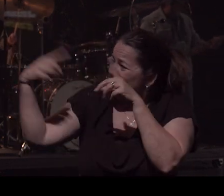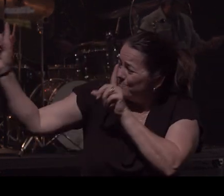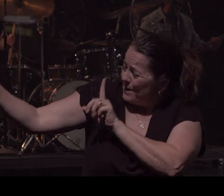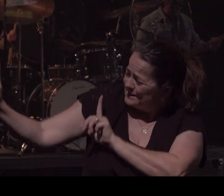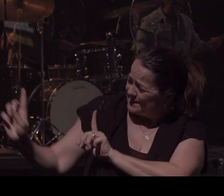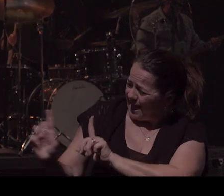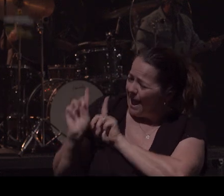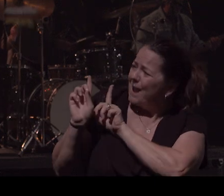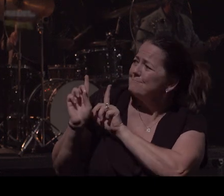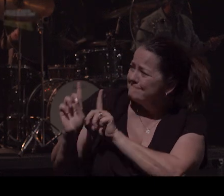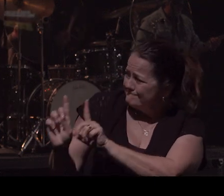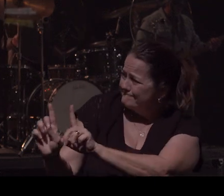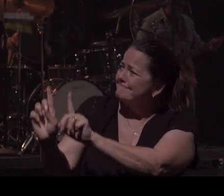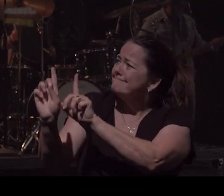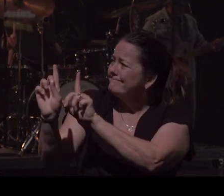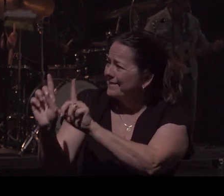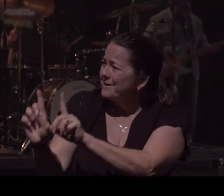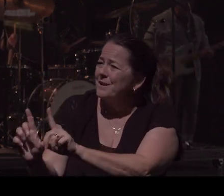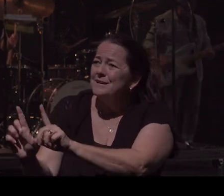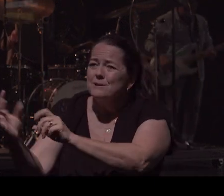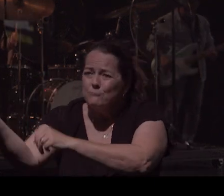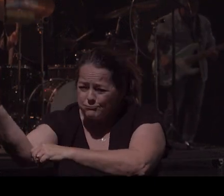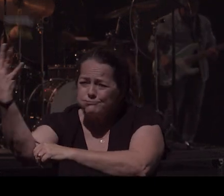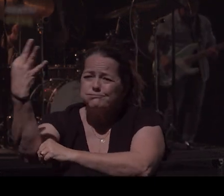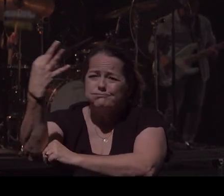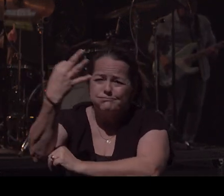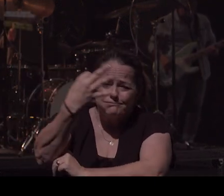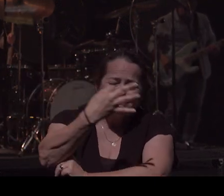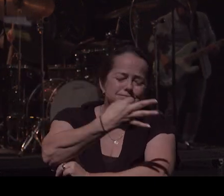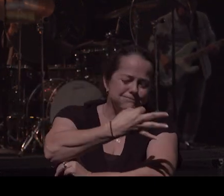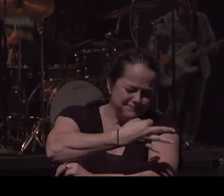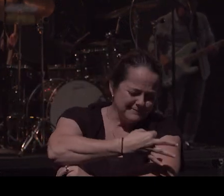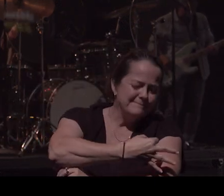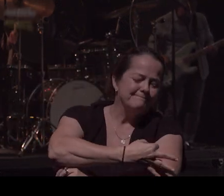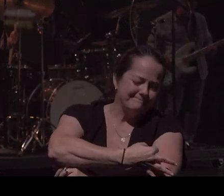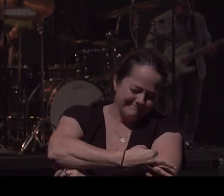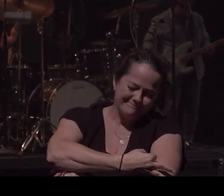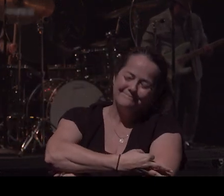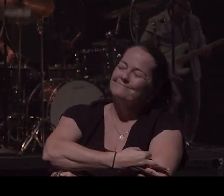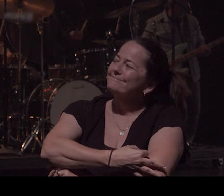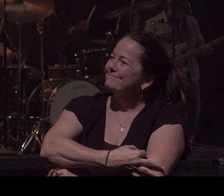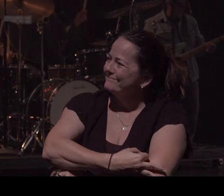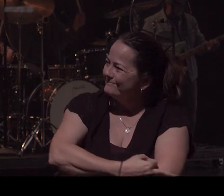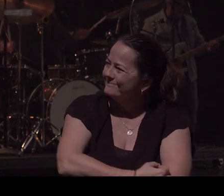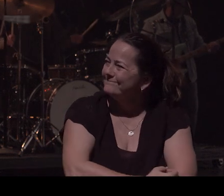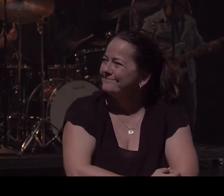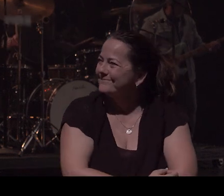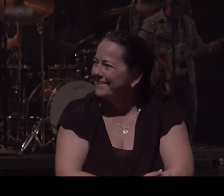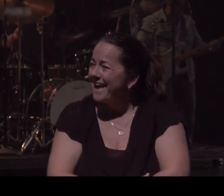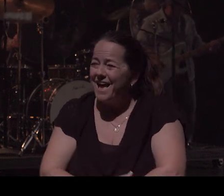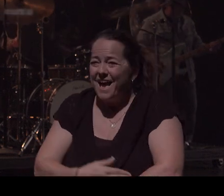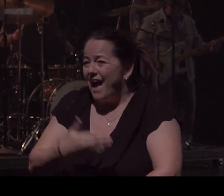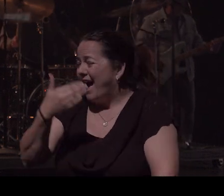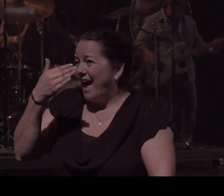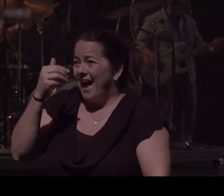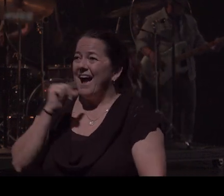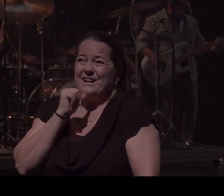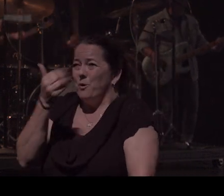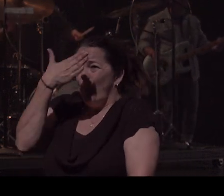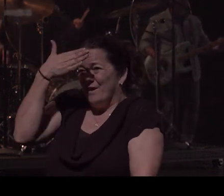side When the sun goes down And I don't wanna forget I don't